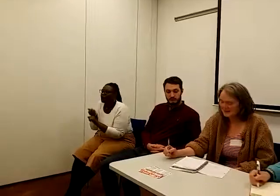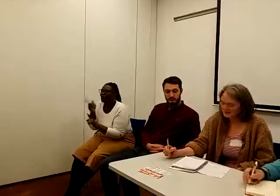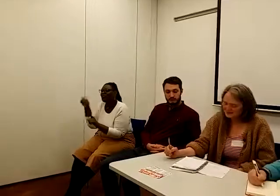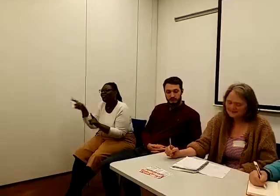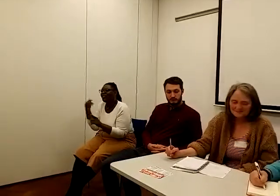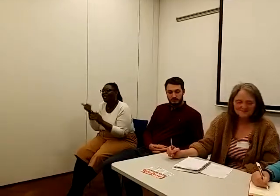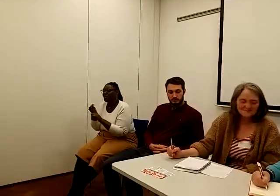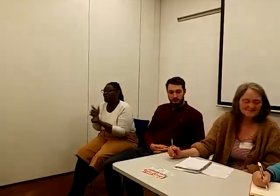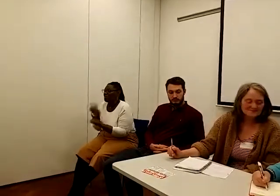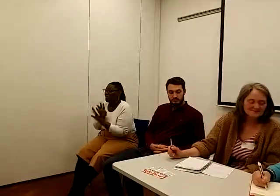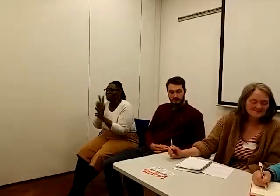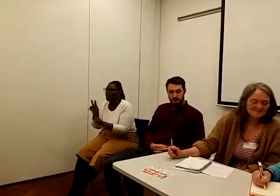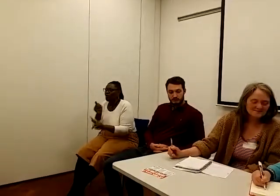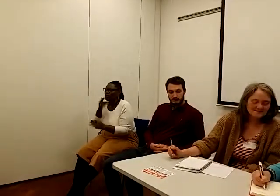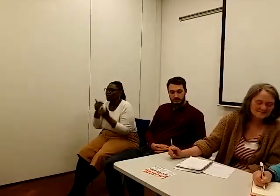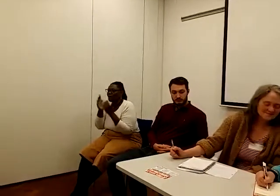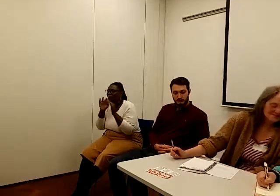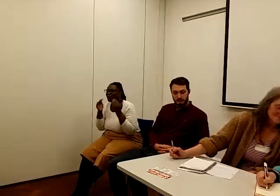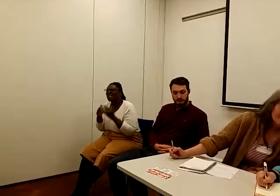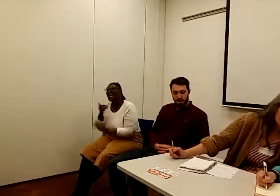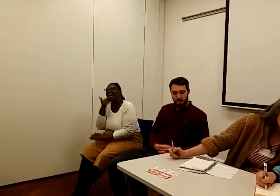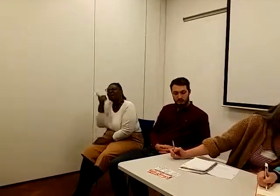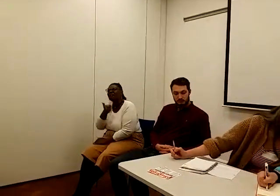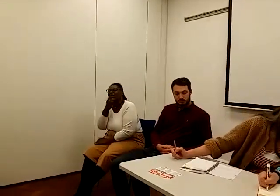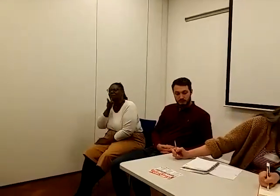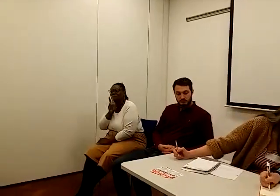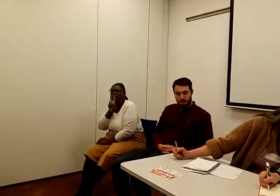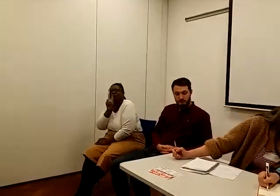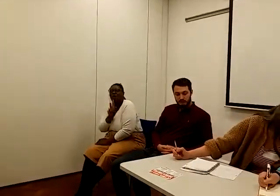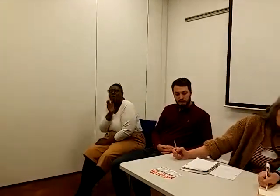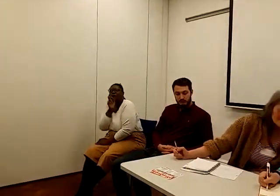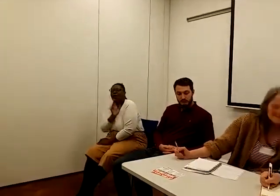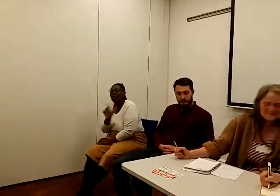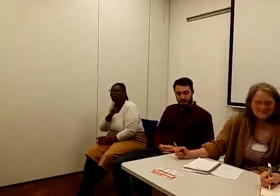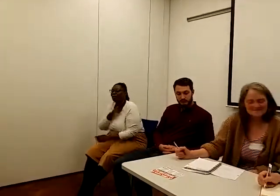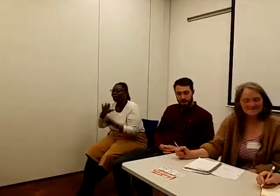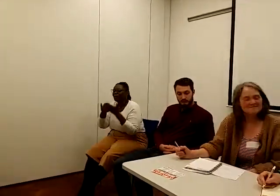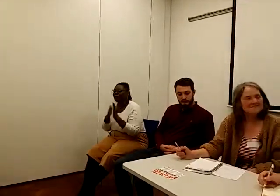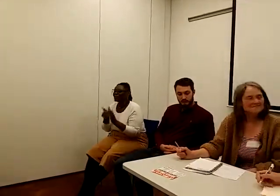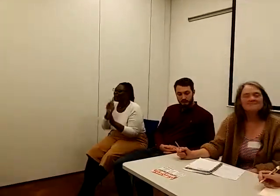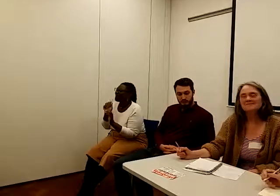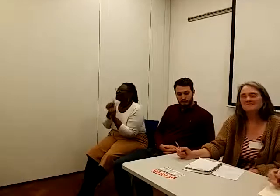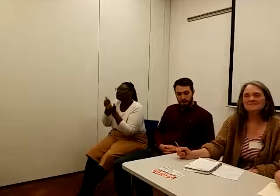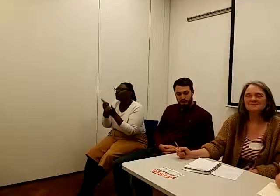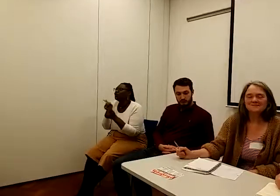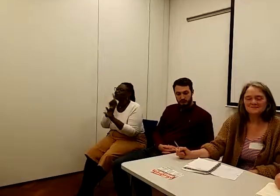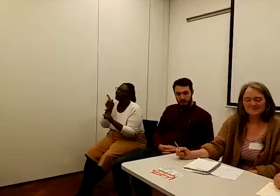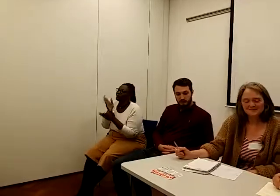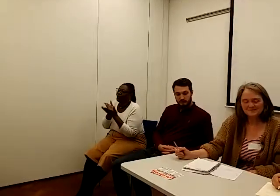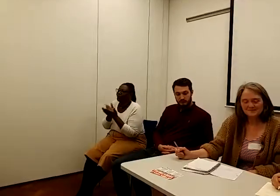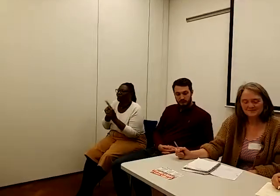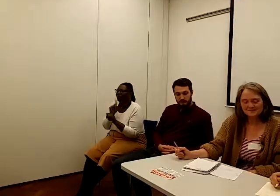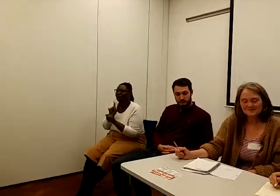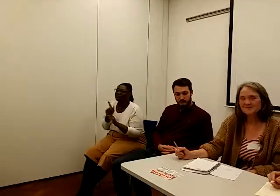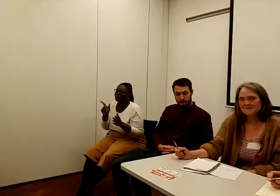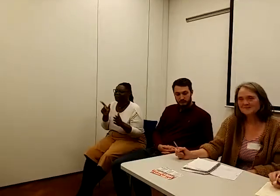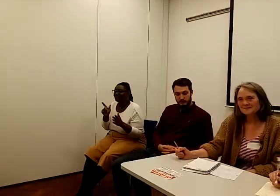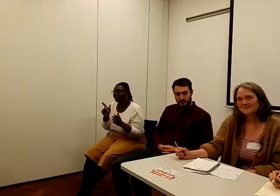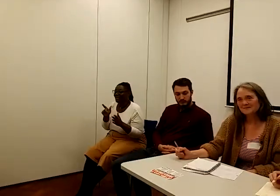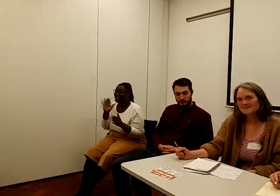that the public and everyday people are aware of it, because I think that, yes, it's good to focus on the fact that it's something that's not